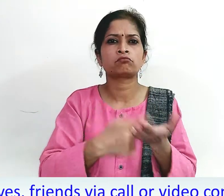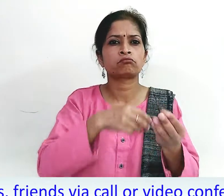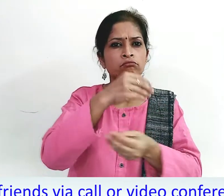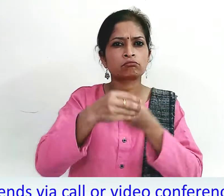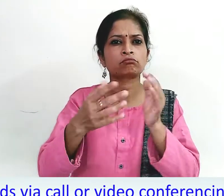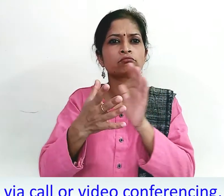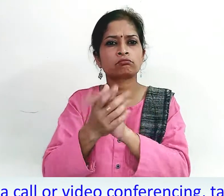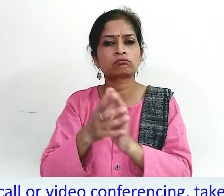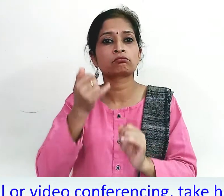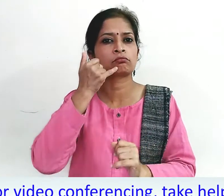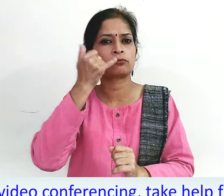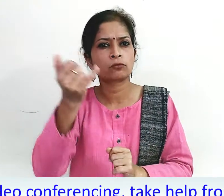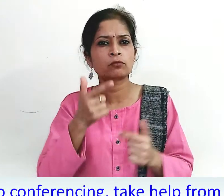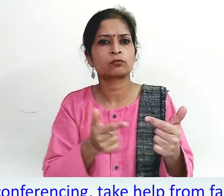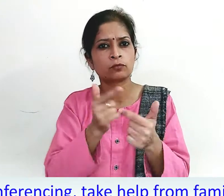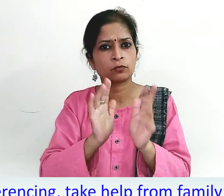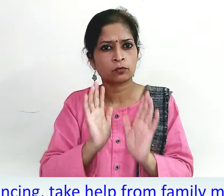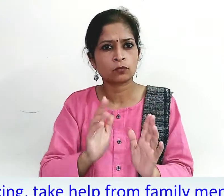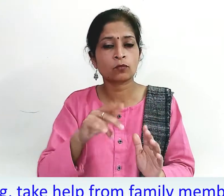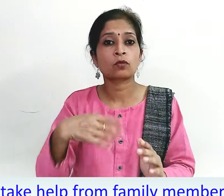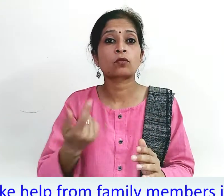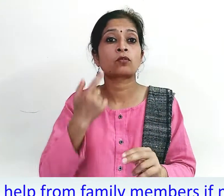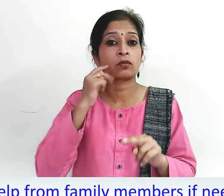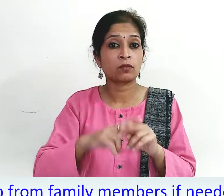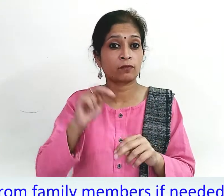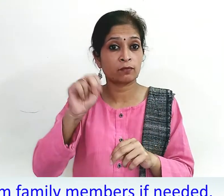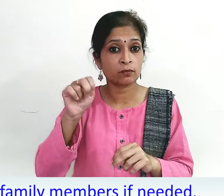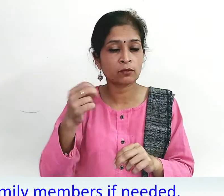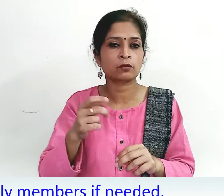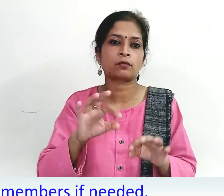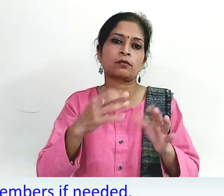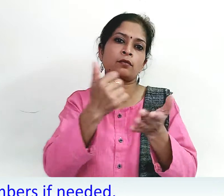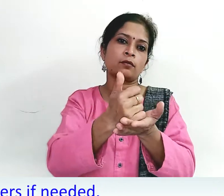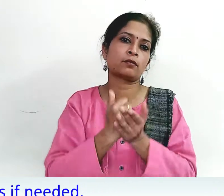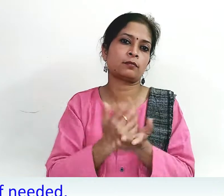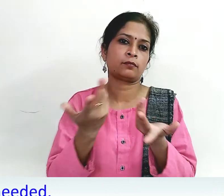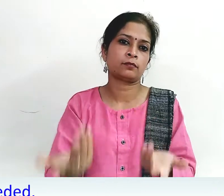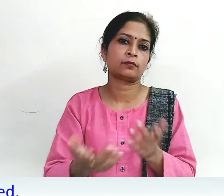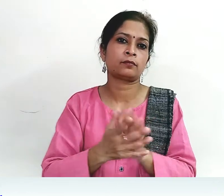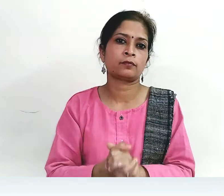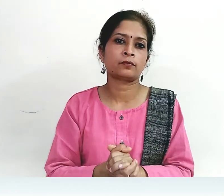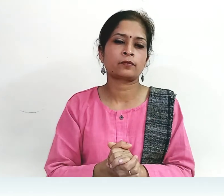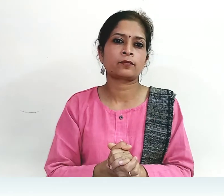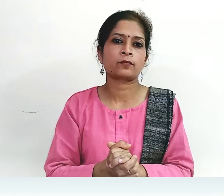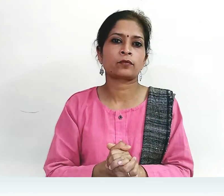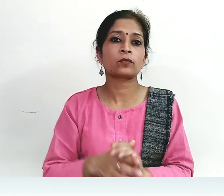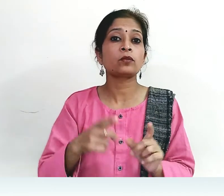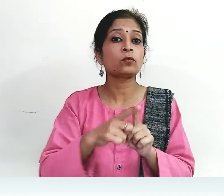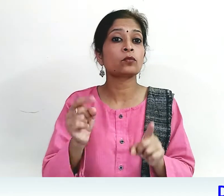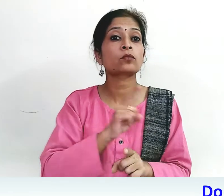via call or video conferencing. Take help from family members if needed. Don'ts